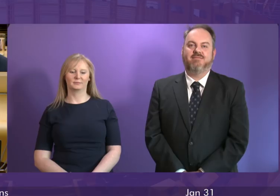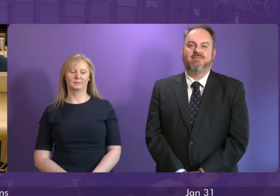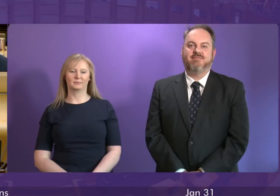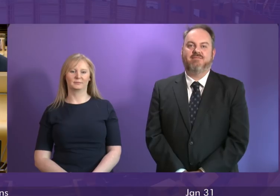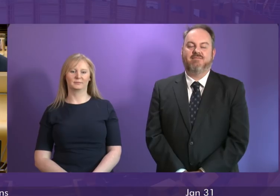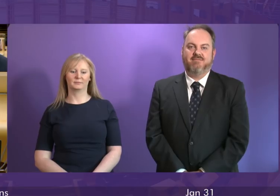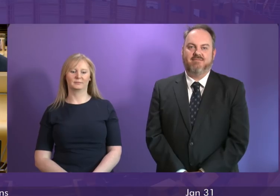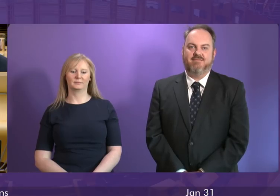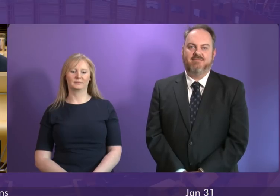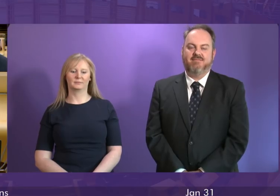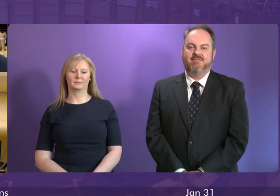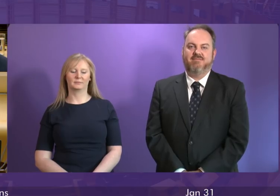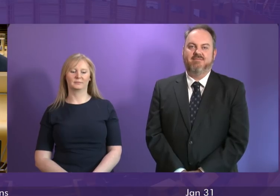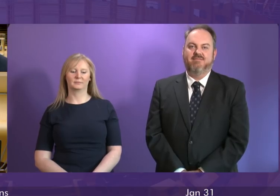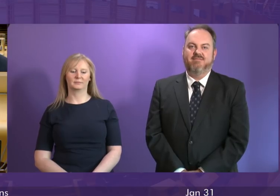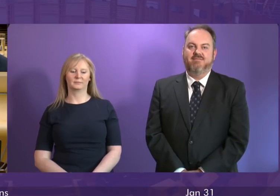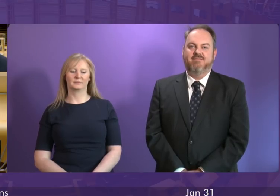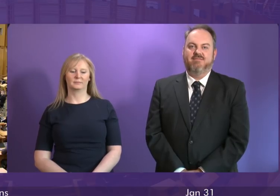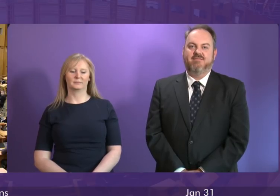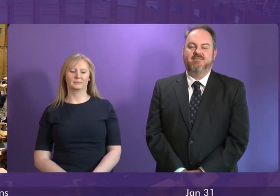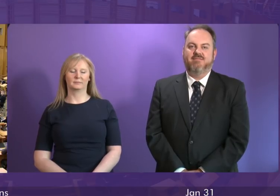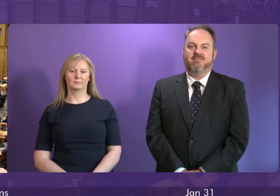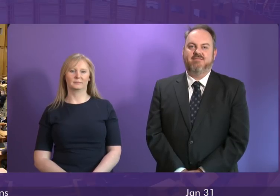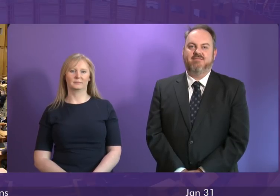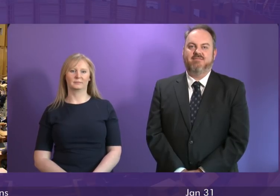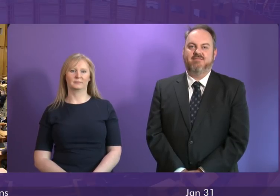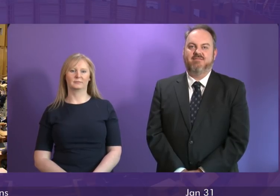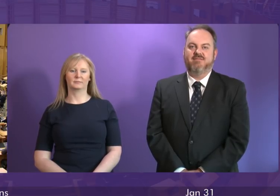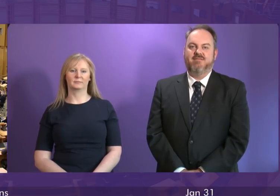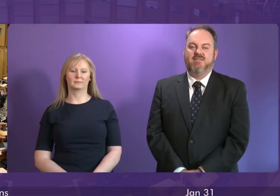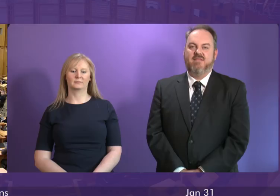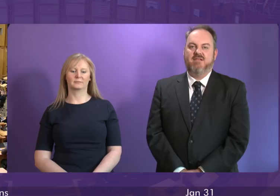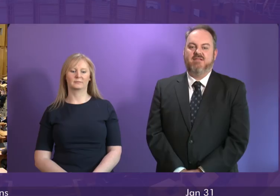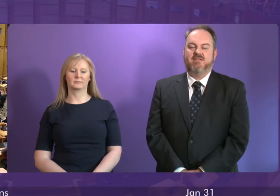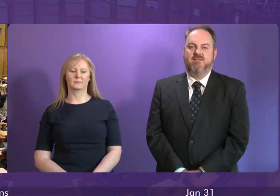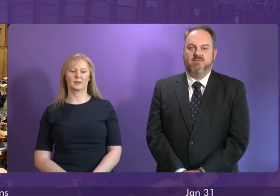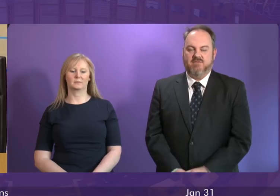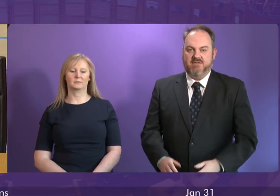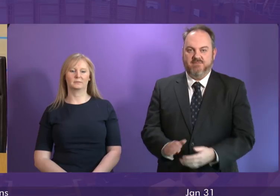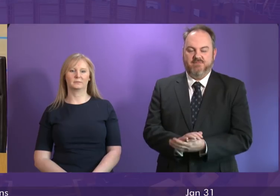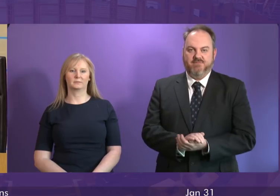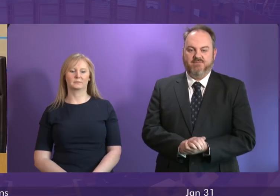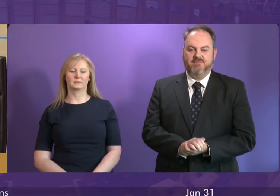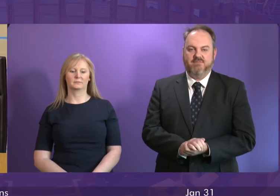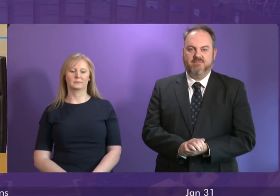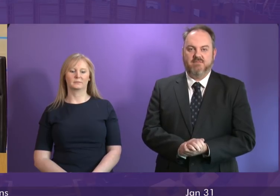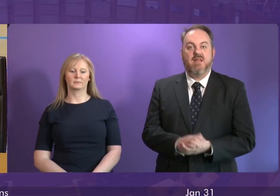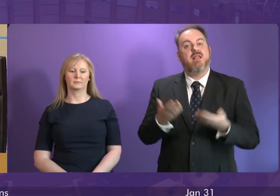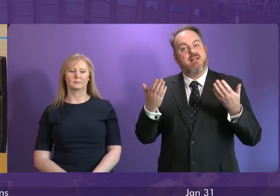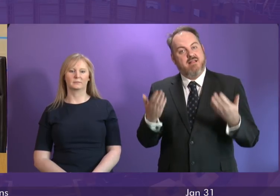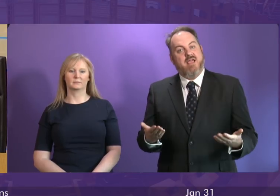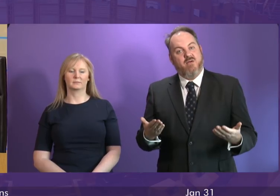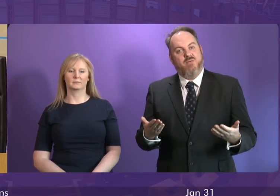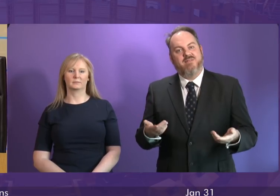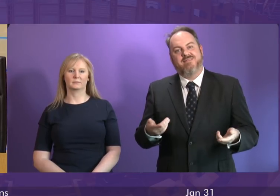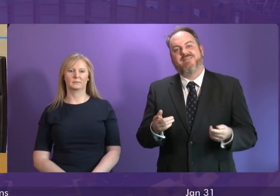Key areas where there's ever-growing demand for rail services. Thank you very much. And that concludes General Questions. We turn now to First Minister's